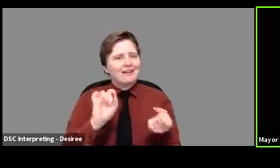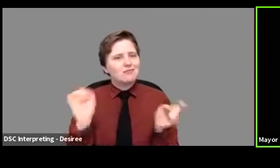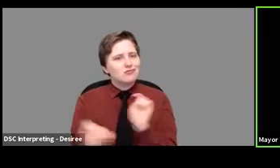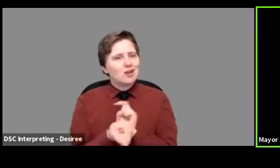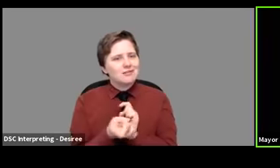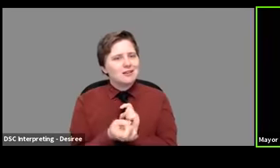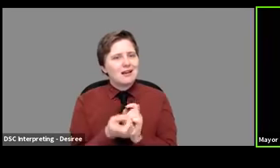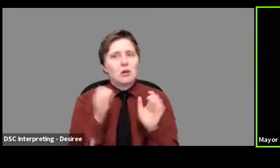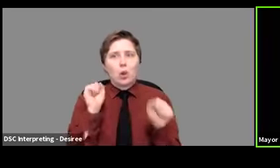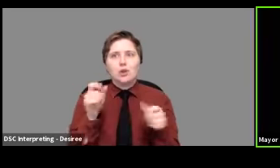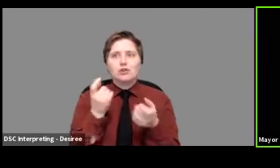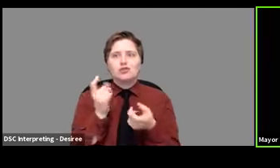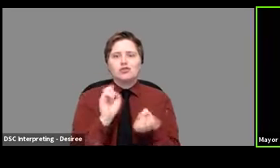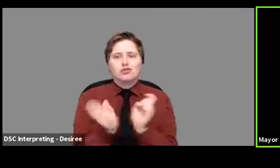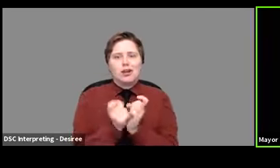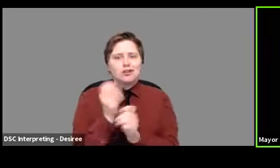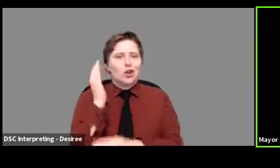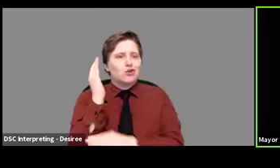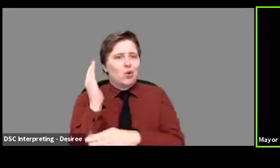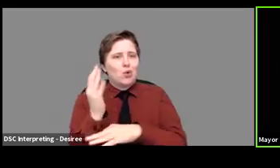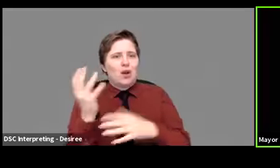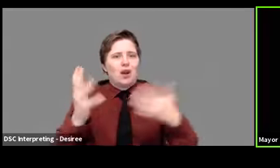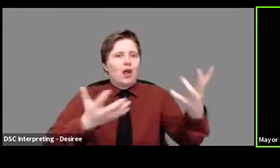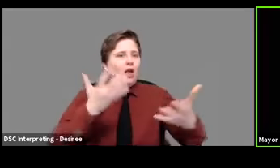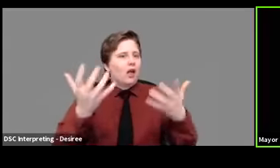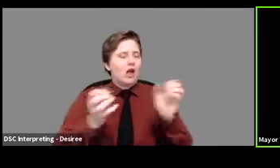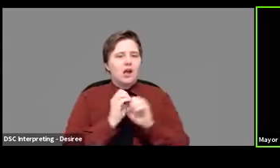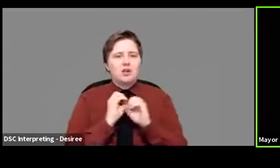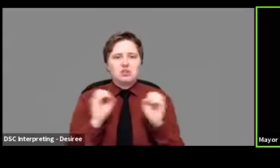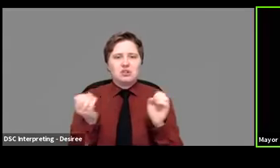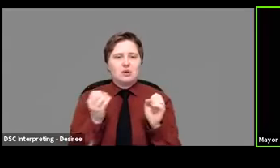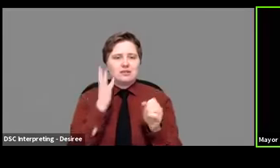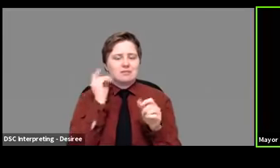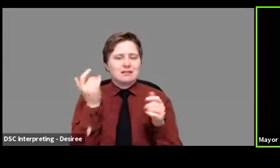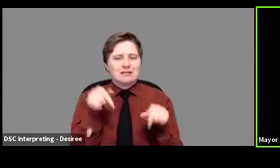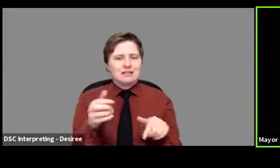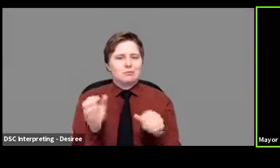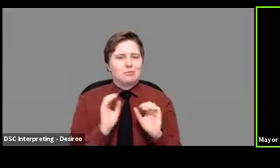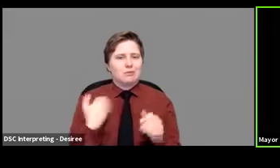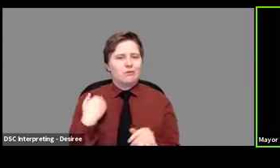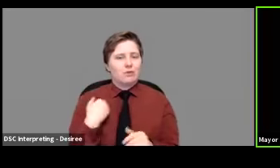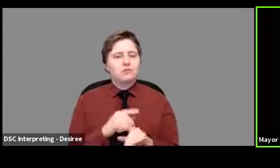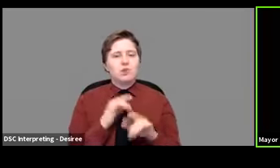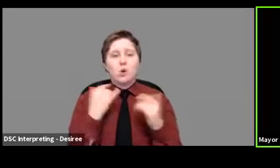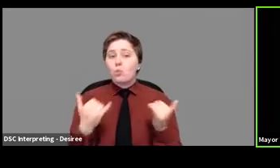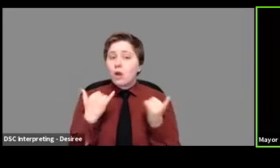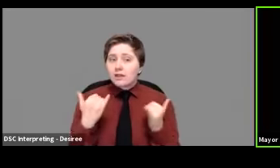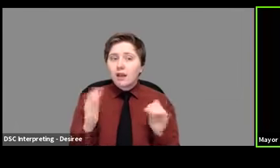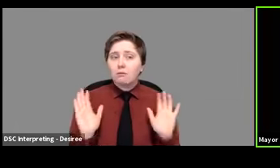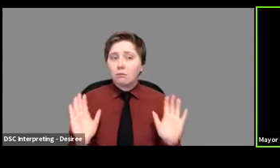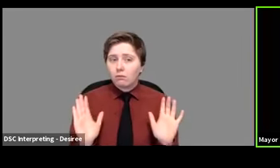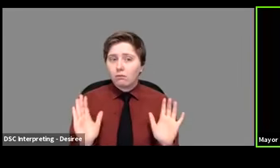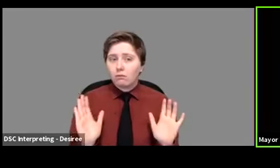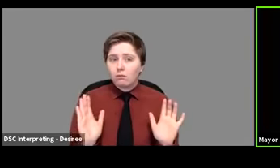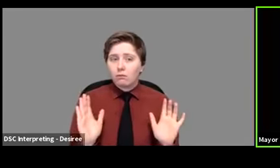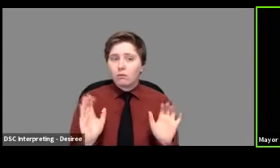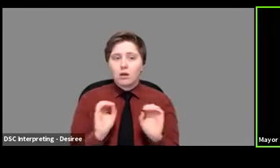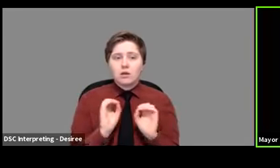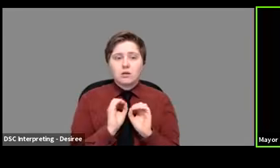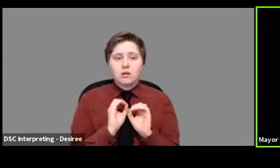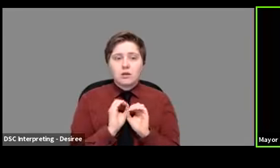next hour. You know, this is, no one's ever been through anything like this. Um, so right now we don't, there are, we have